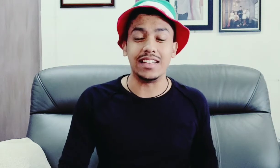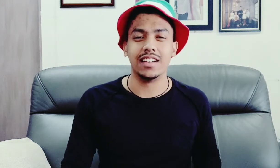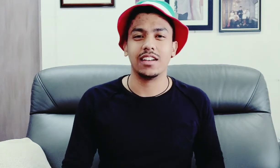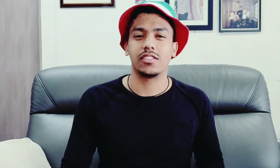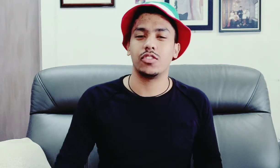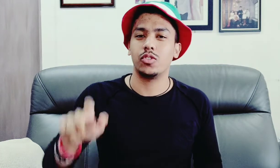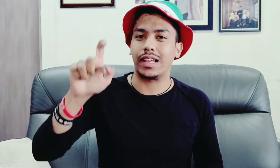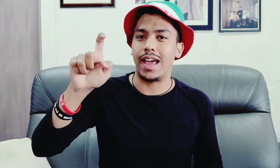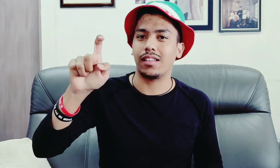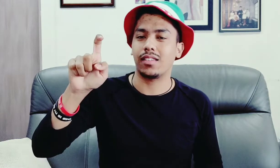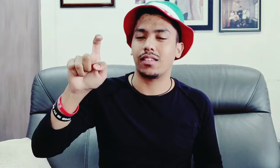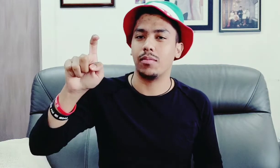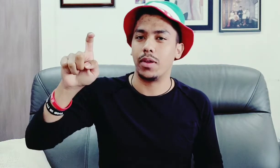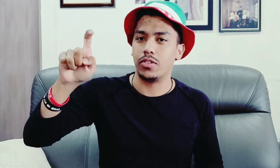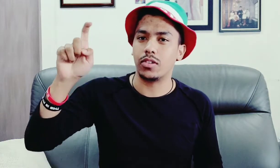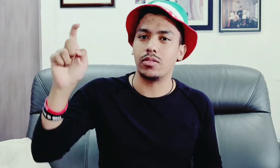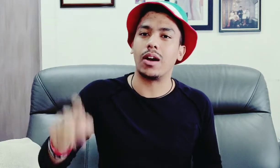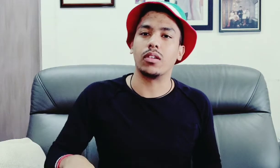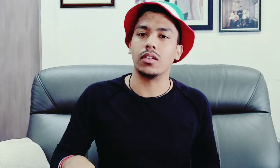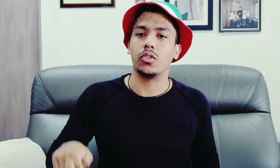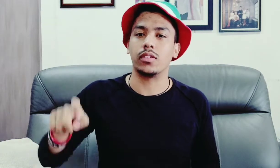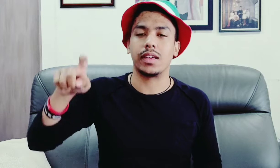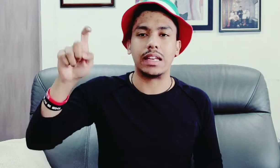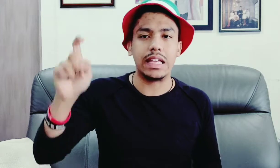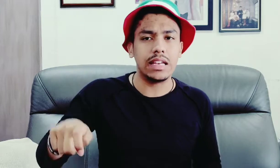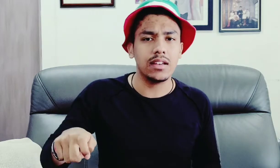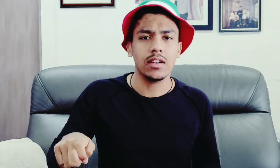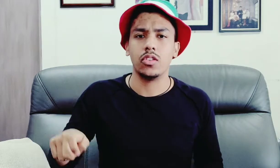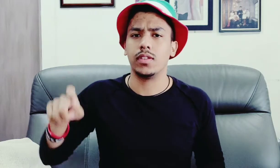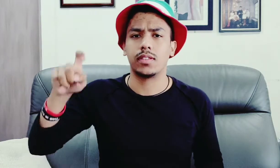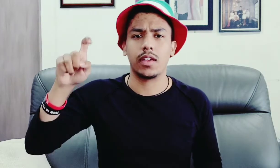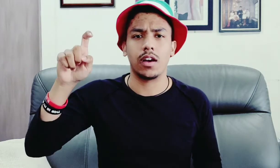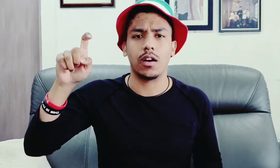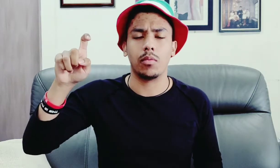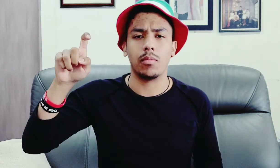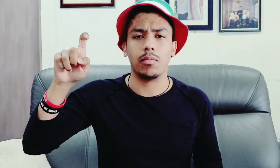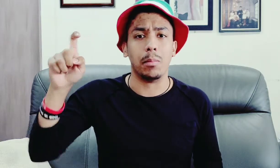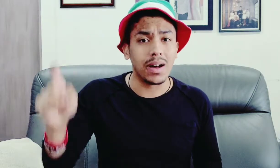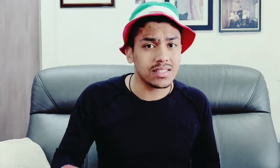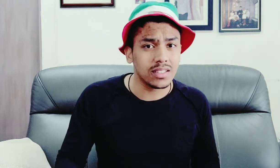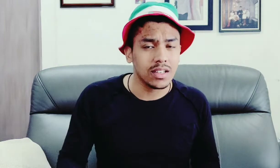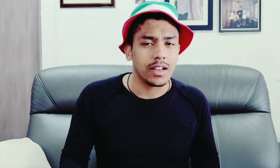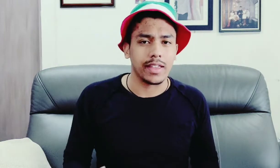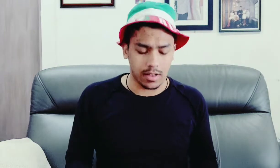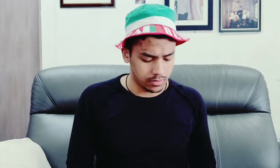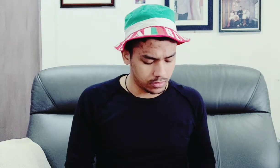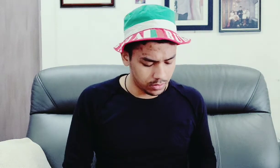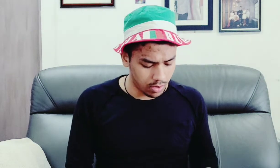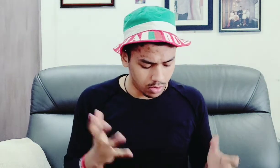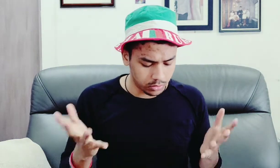so you do like an x but you just go down you can say need you can say um must yeah along